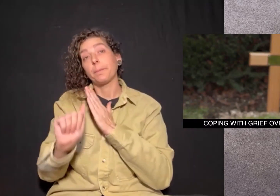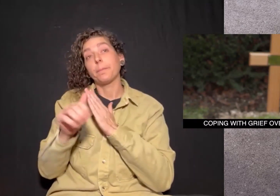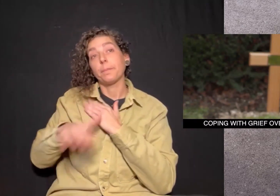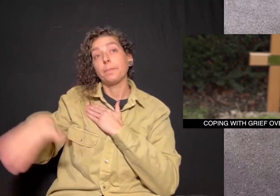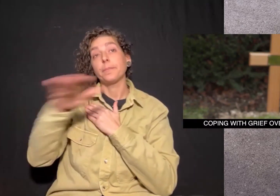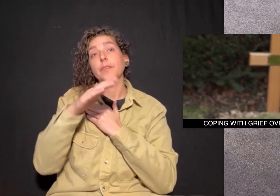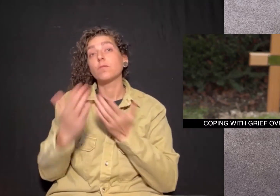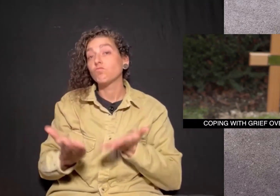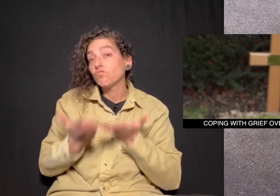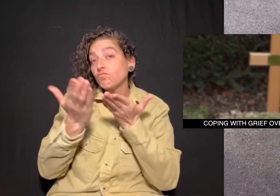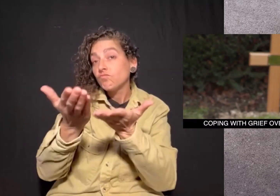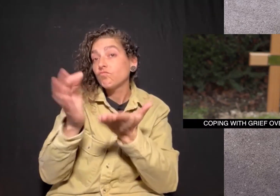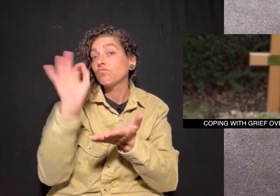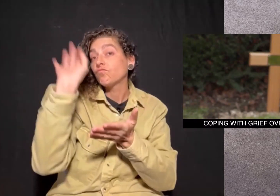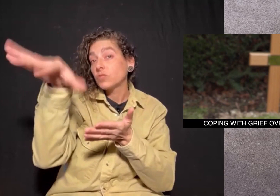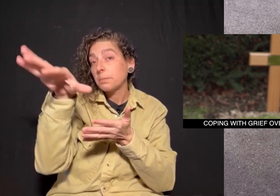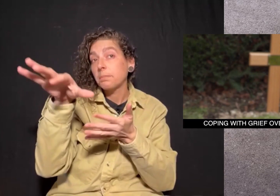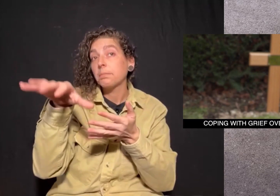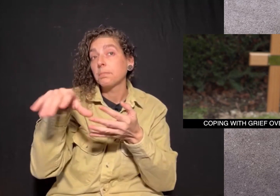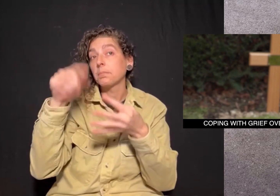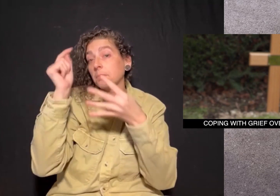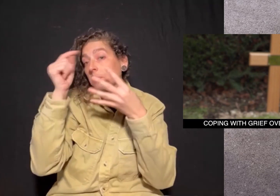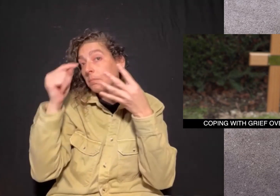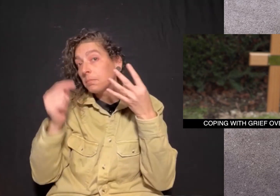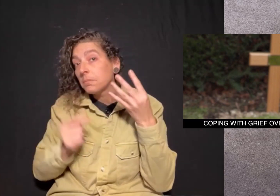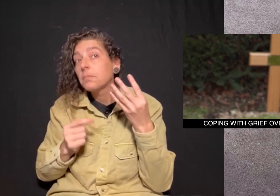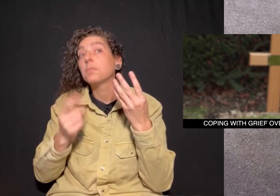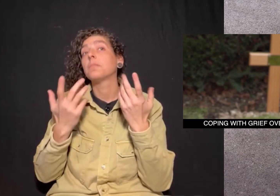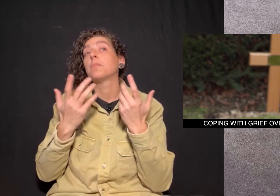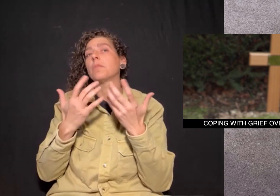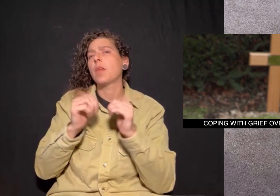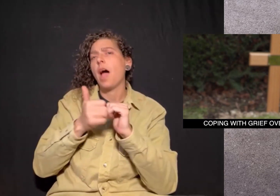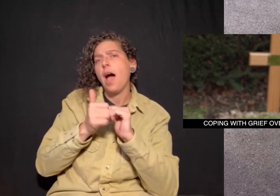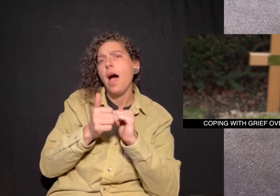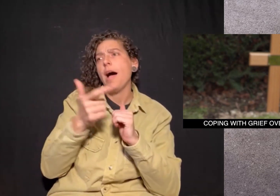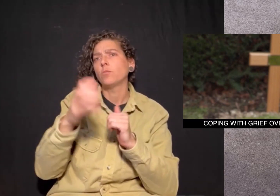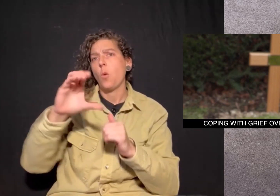Health experts offer these tips on how to cope with sorrow during the holidays.